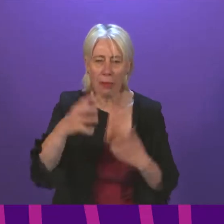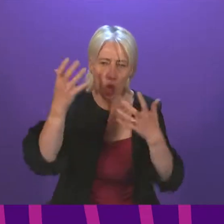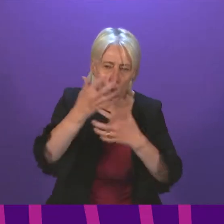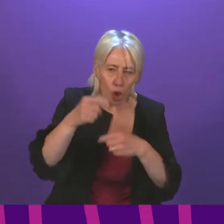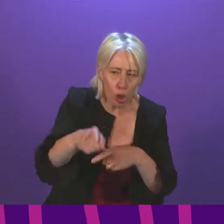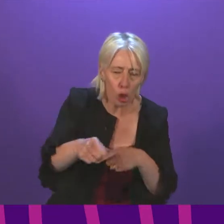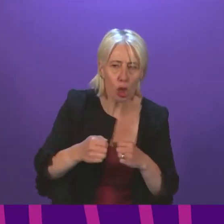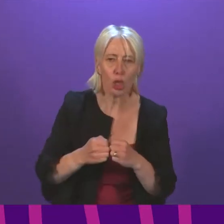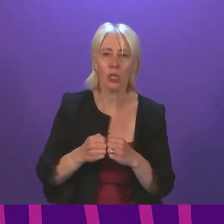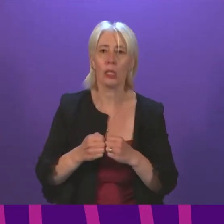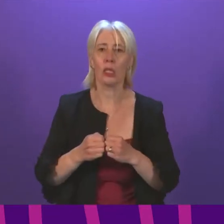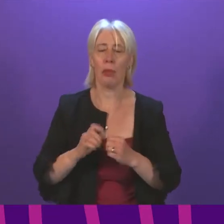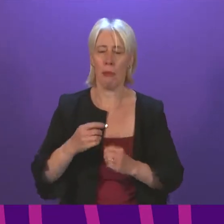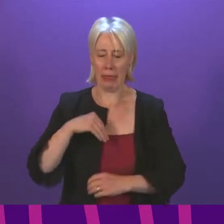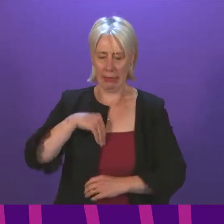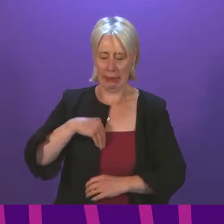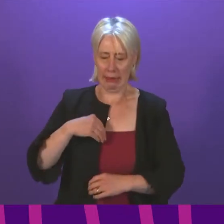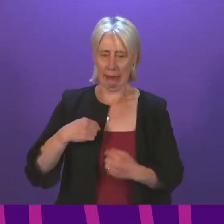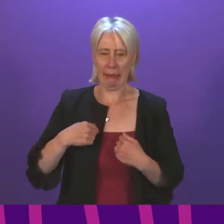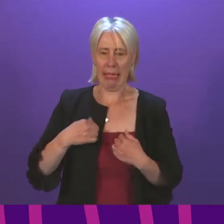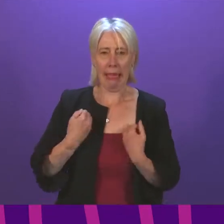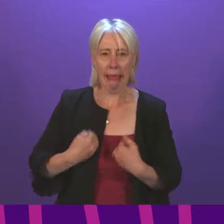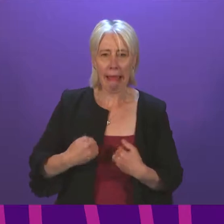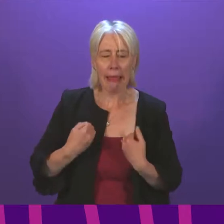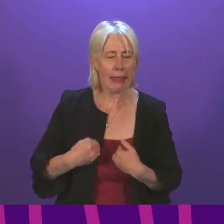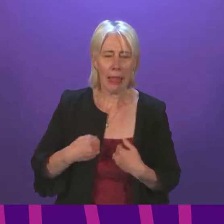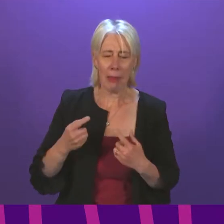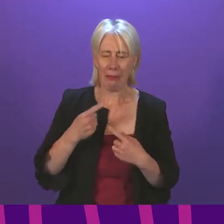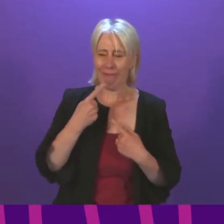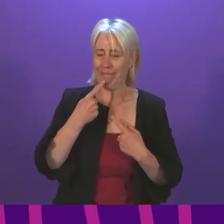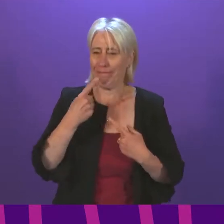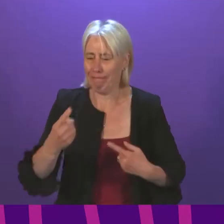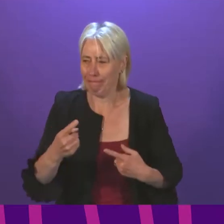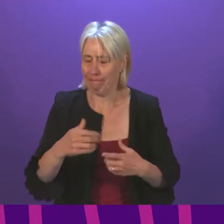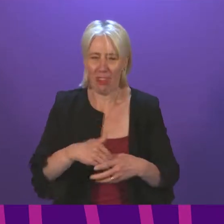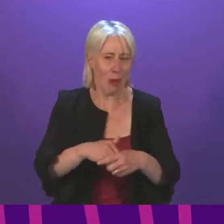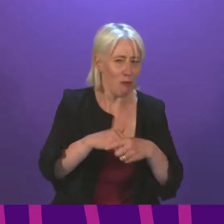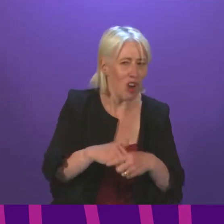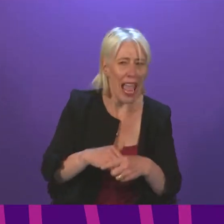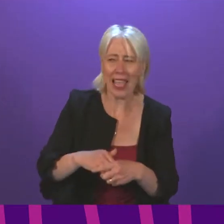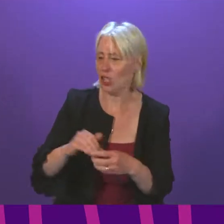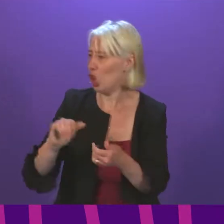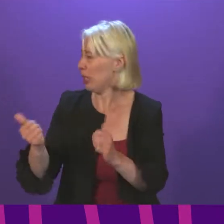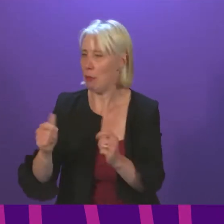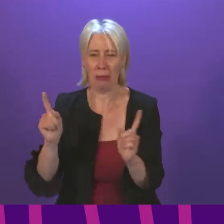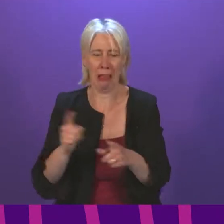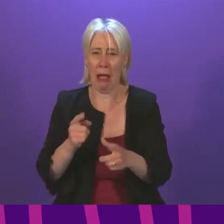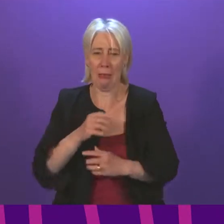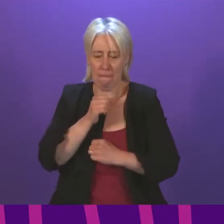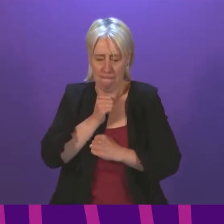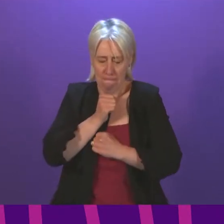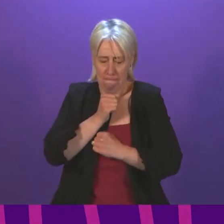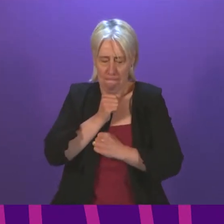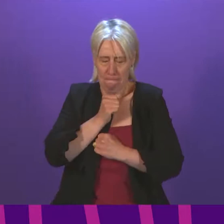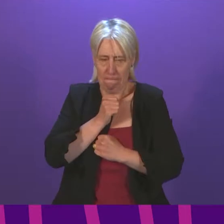and yet afraid to share their pain with friend or neighbour. Think of someone who is